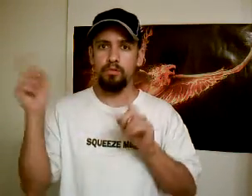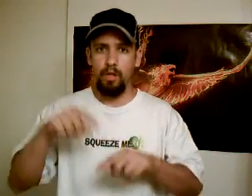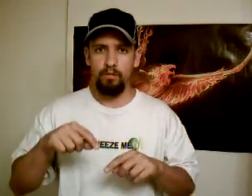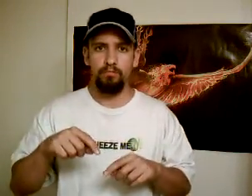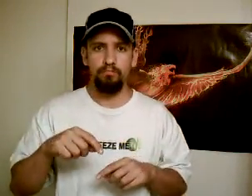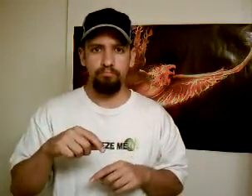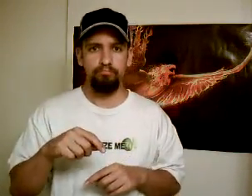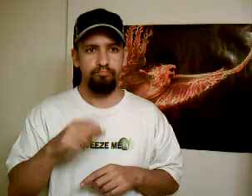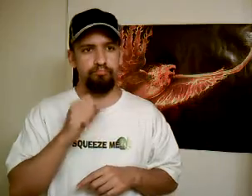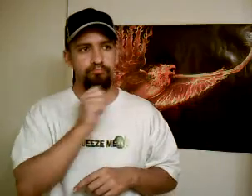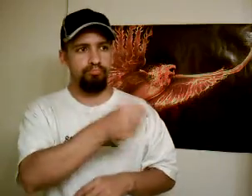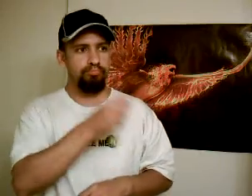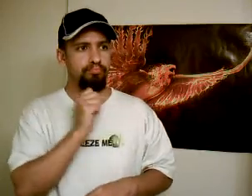10 10